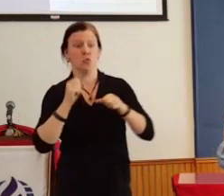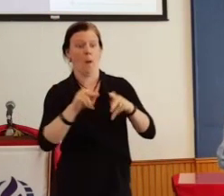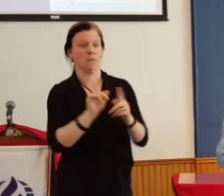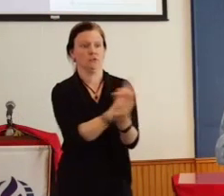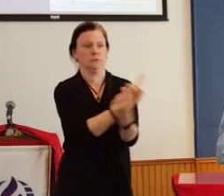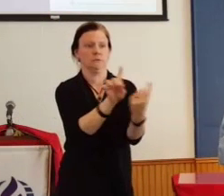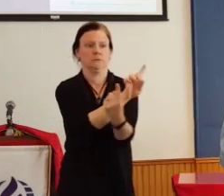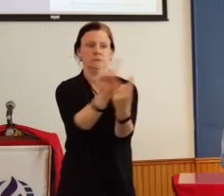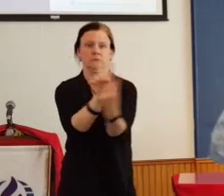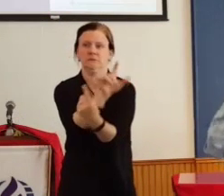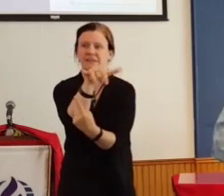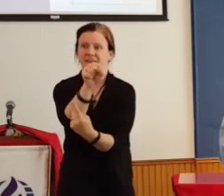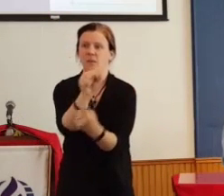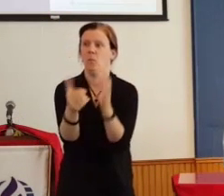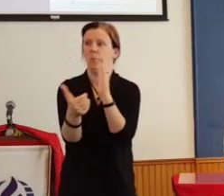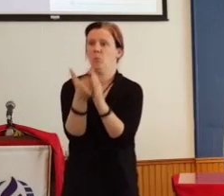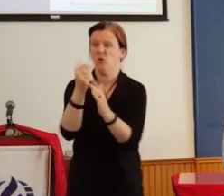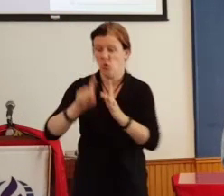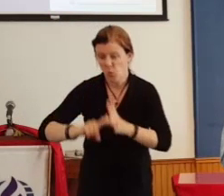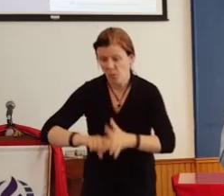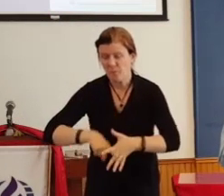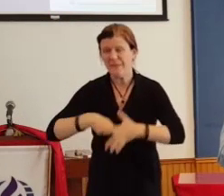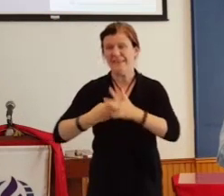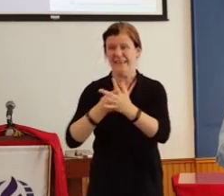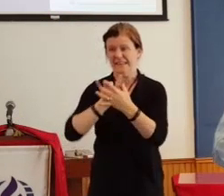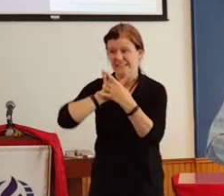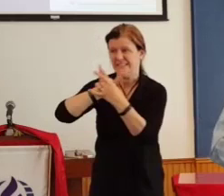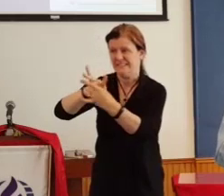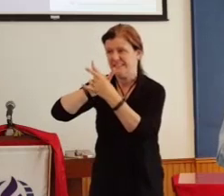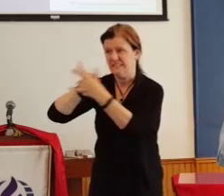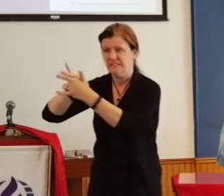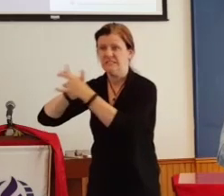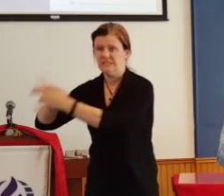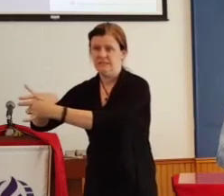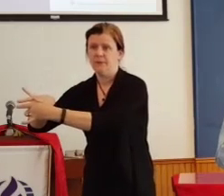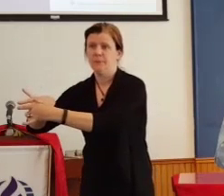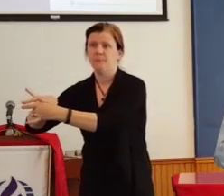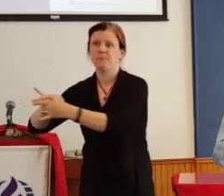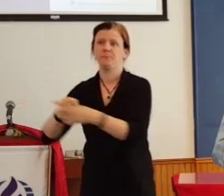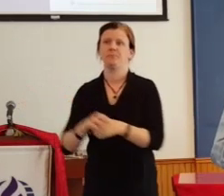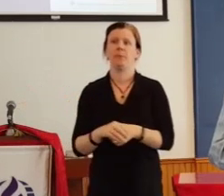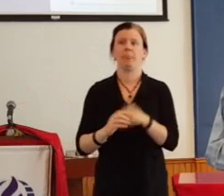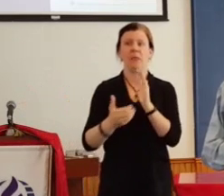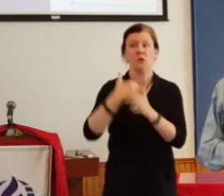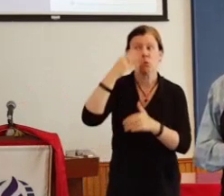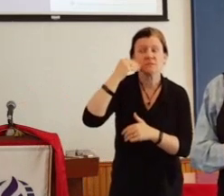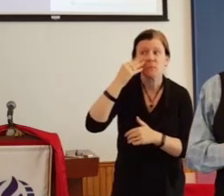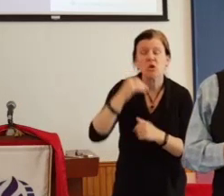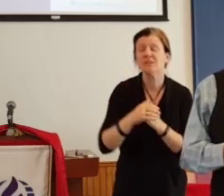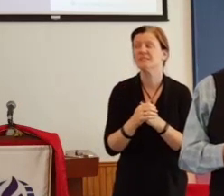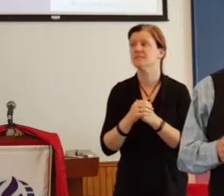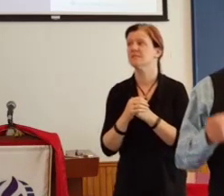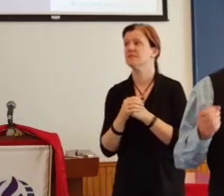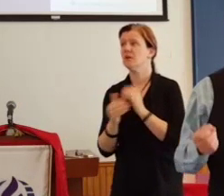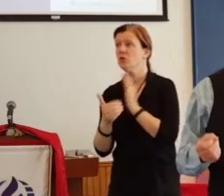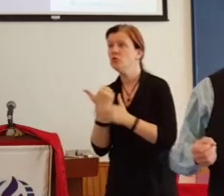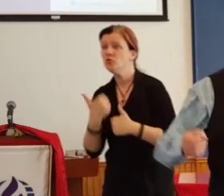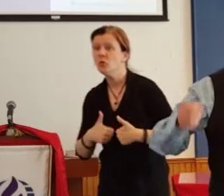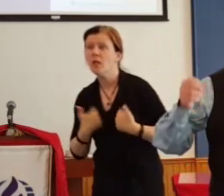but to new beginnings as well. New beginnings and new experiences which will enrich us as